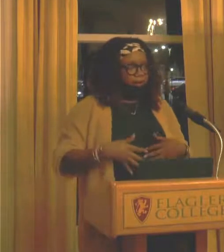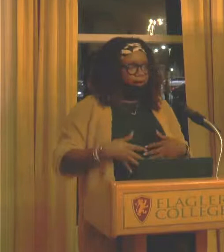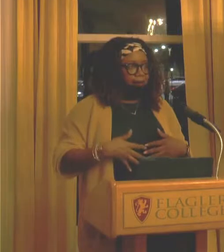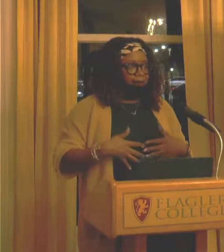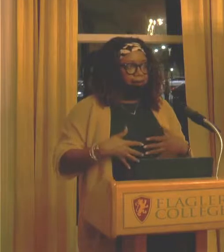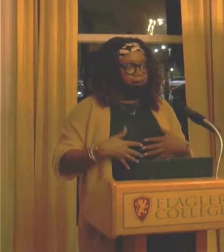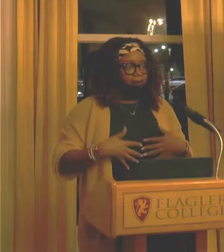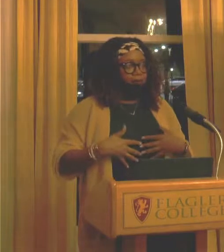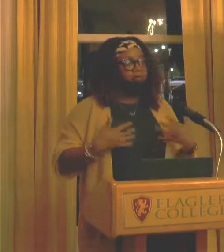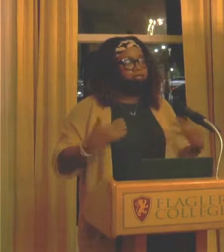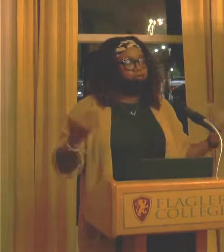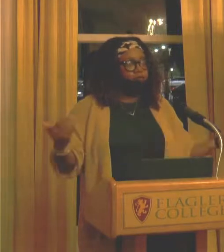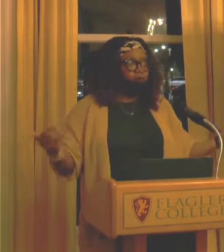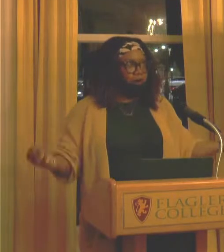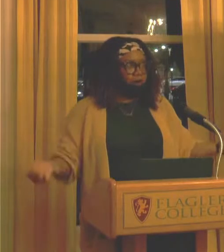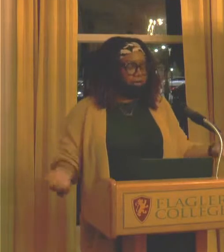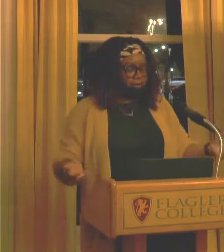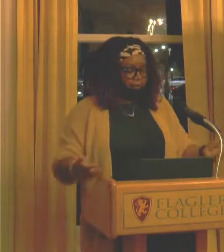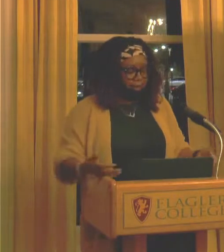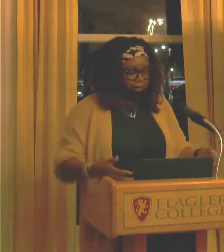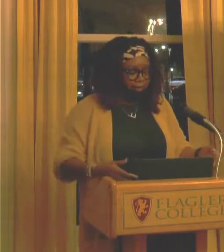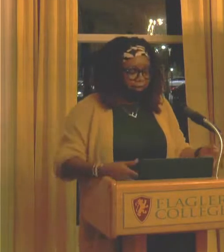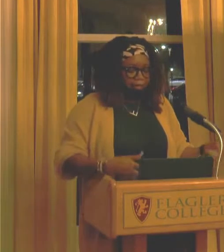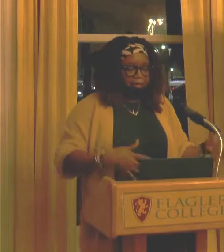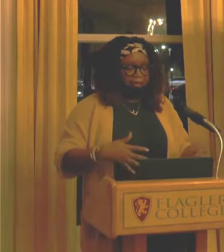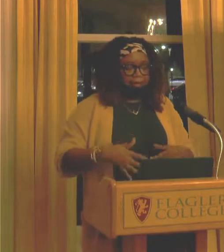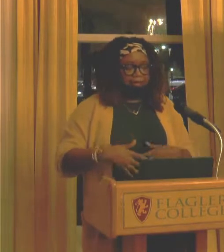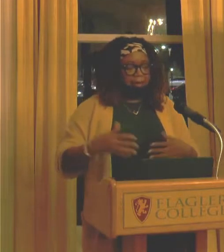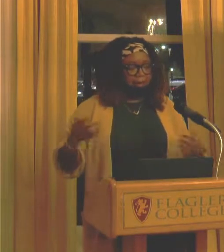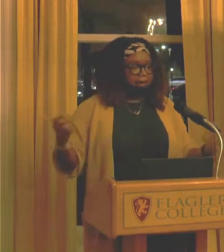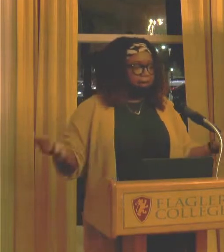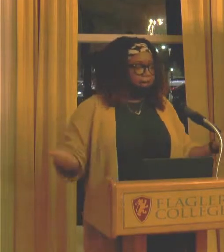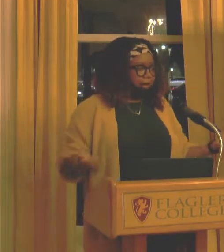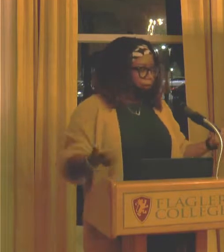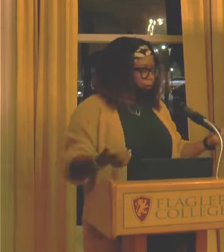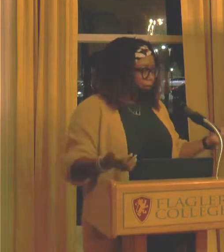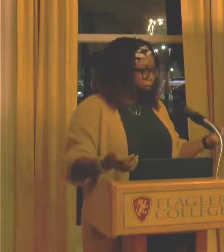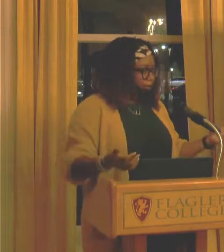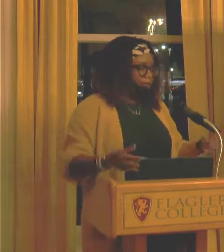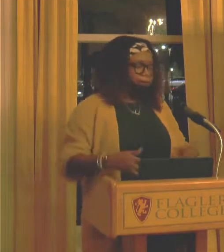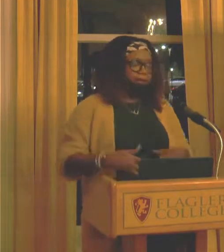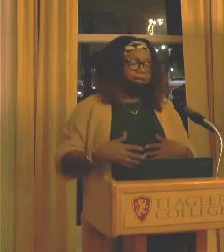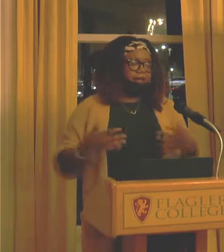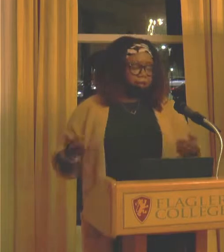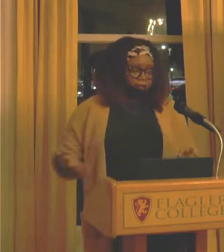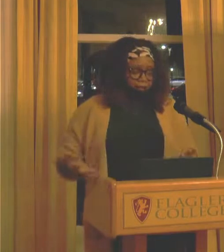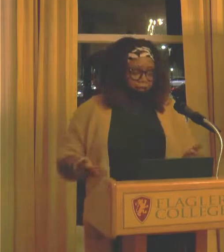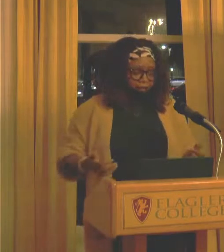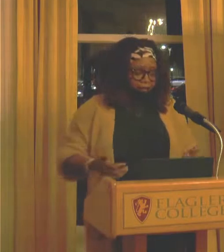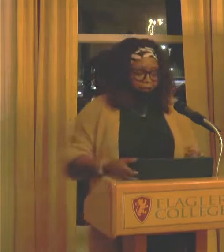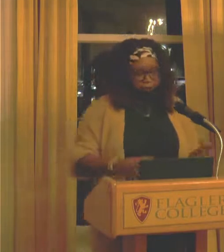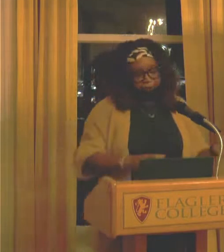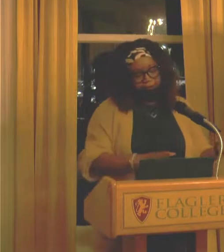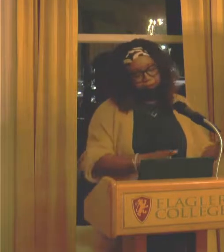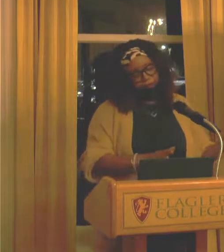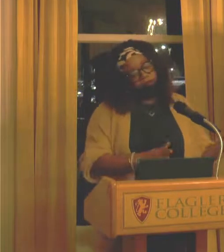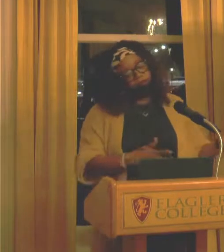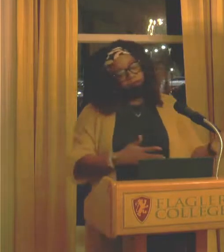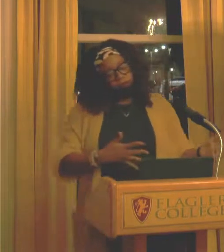and who we are in society. And I think it's happening out loud. And it's happening in a lot of different ways.